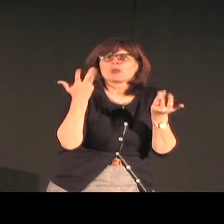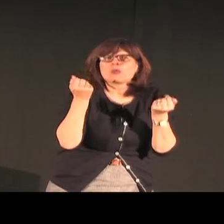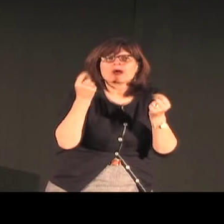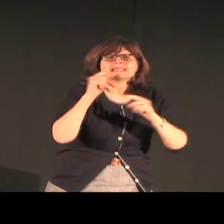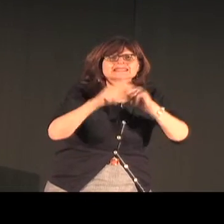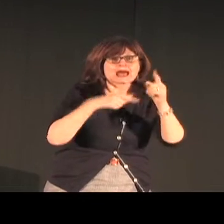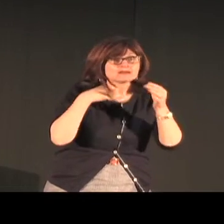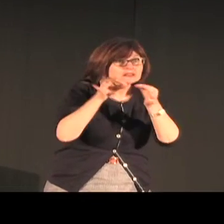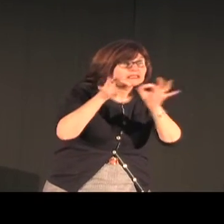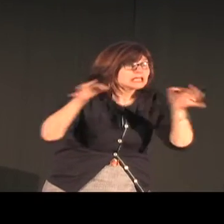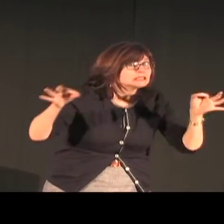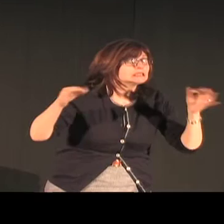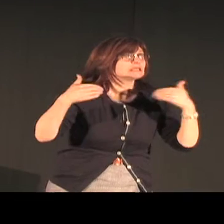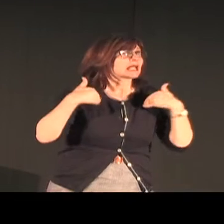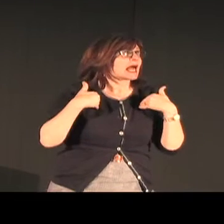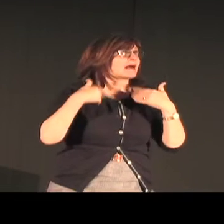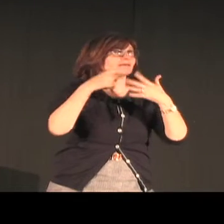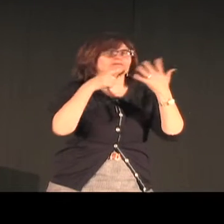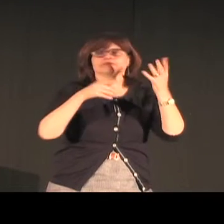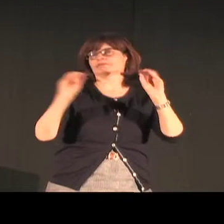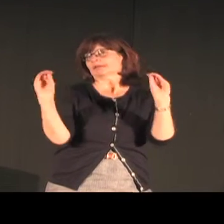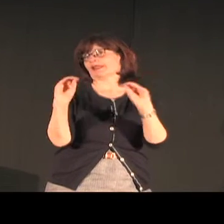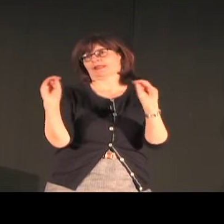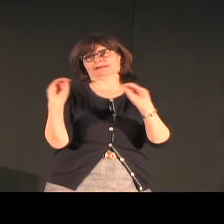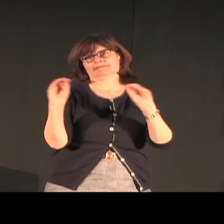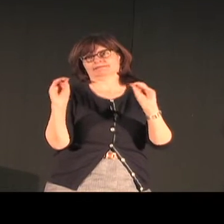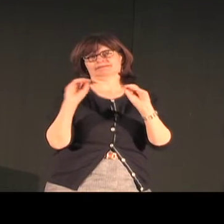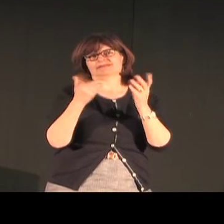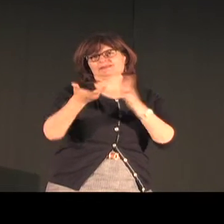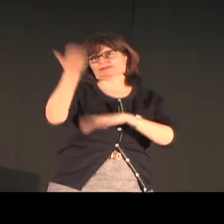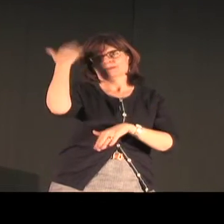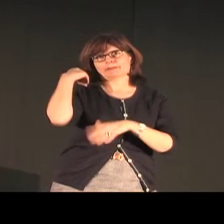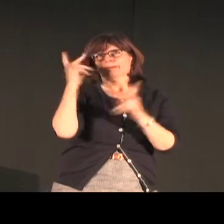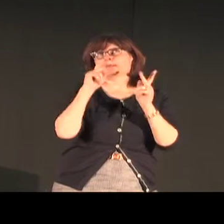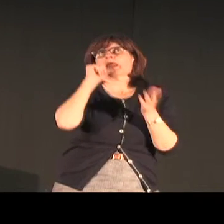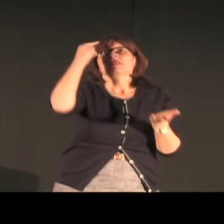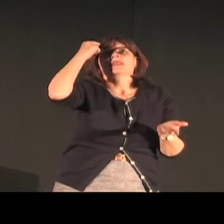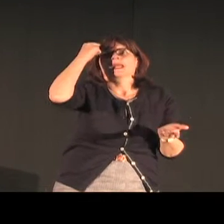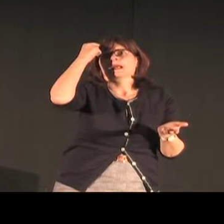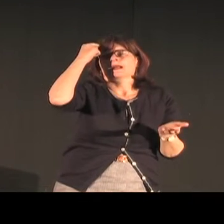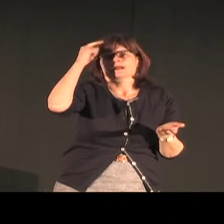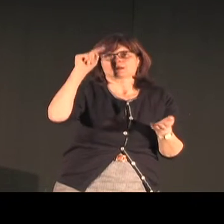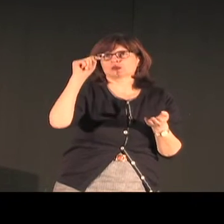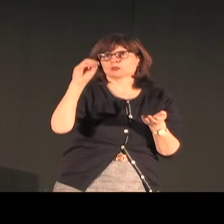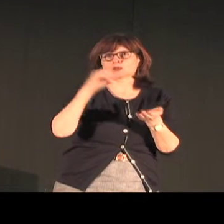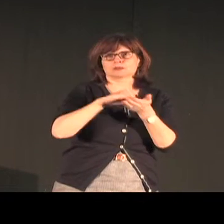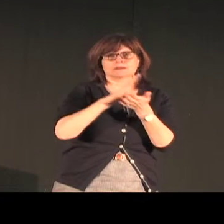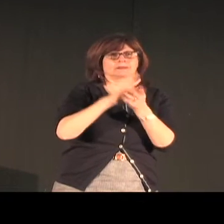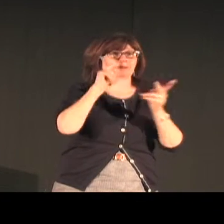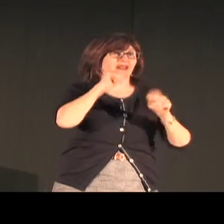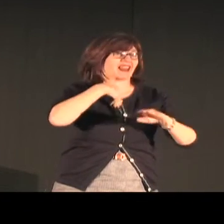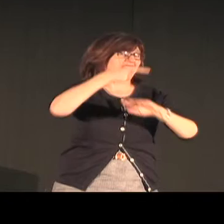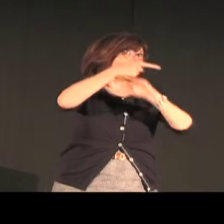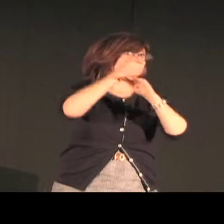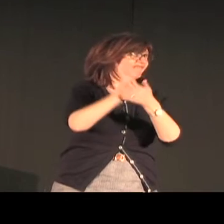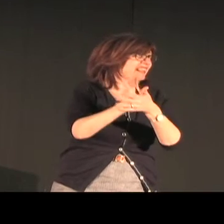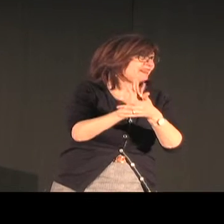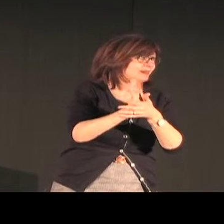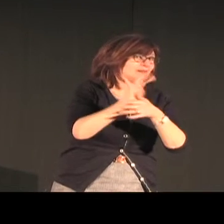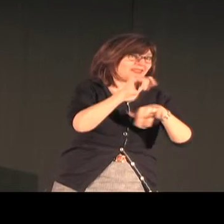the language is no longer in use and it's difficult for us to really know what it looks like. We don't have a way to access that. And it wasn't, people didn't